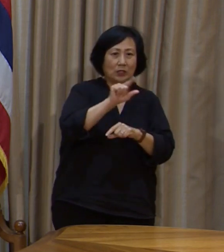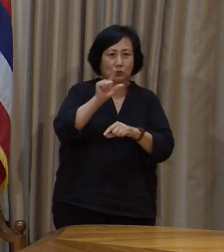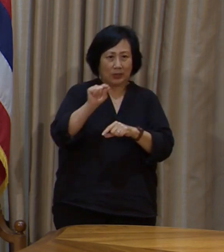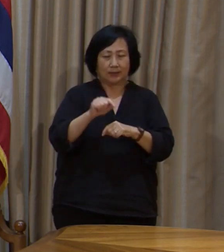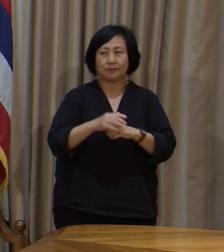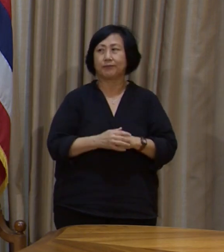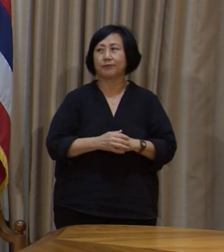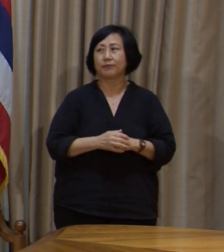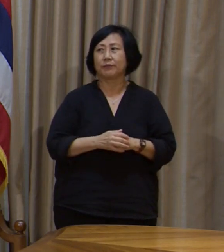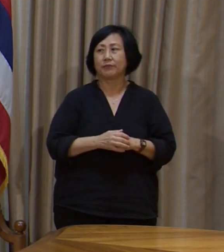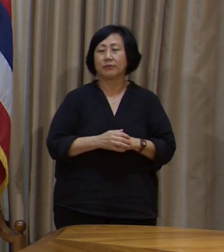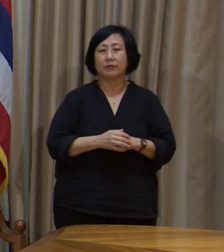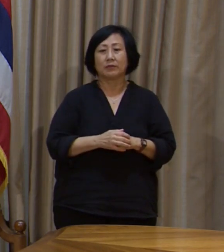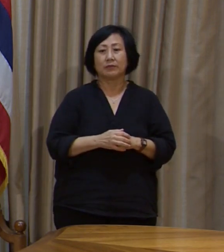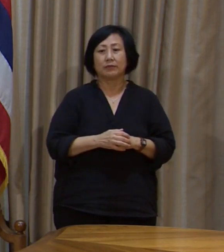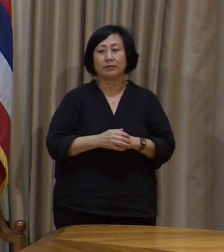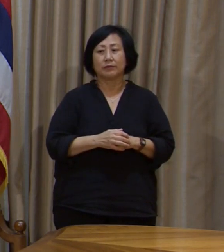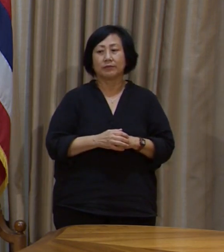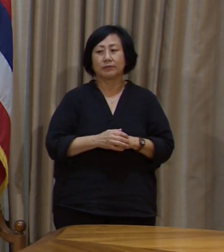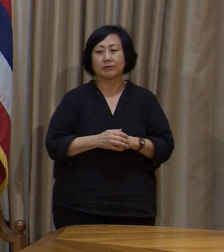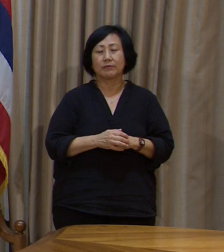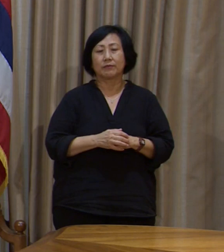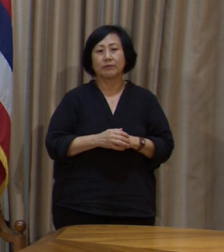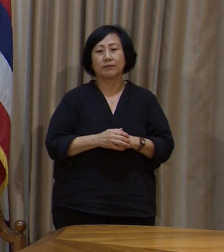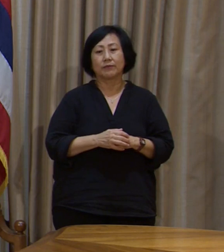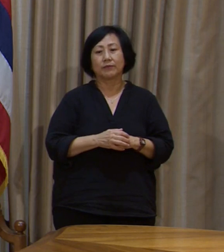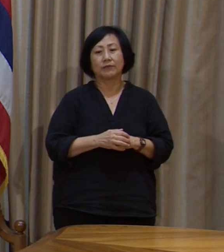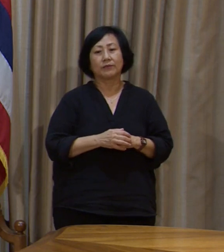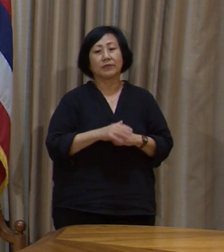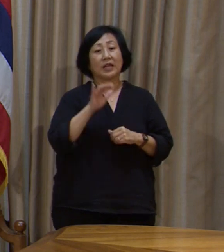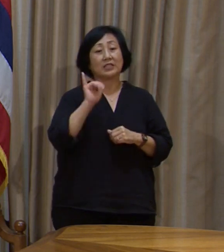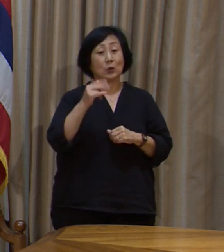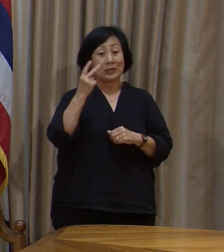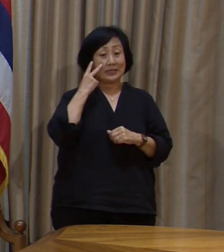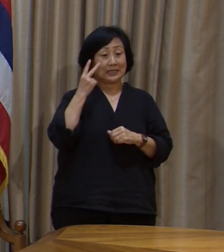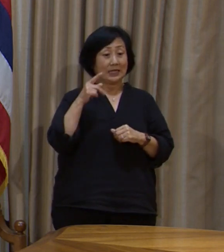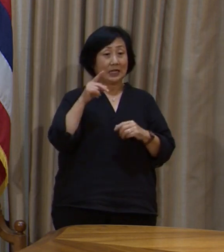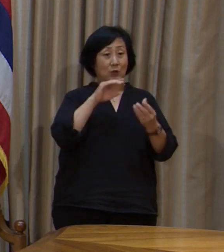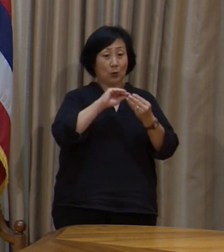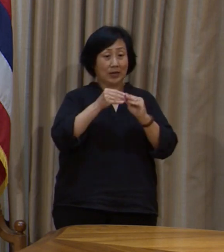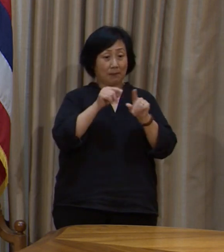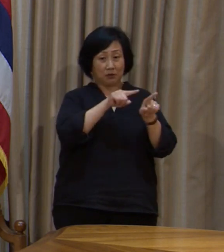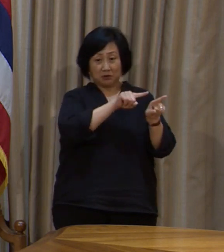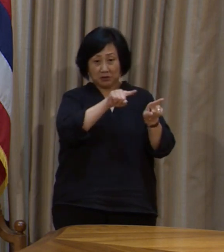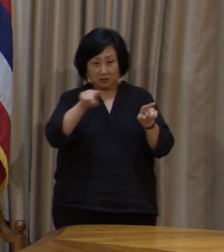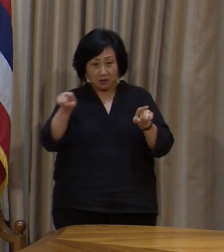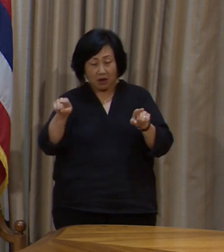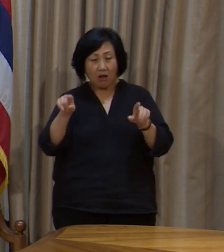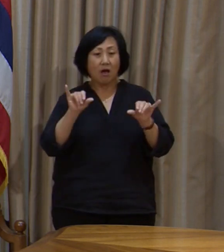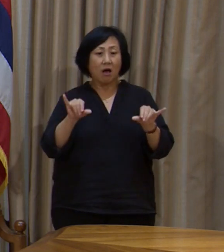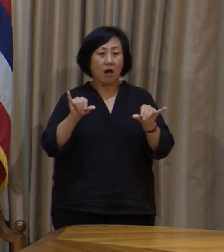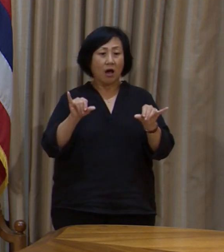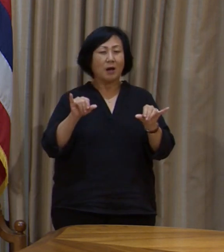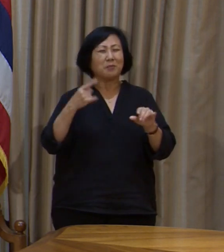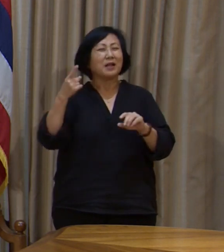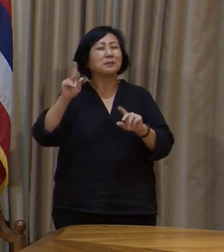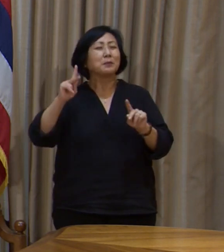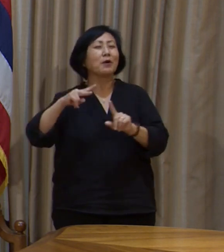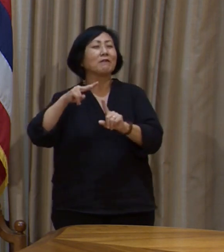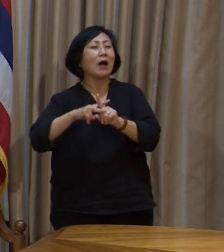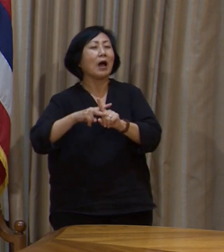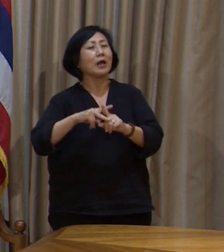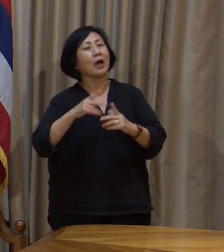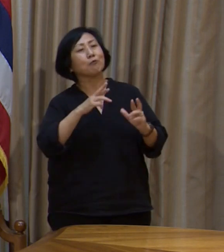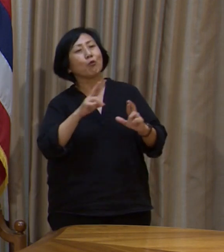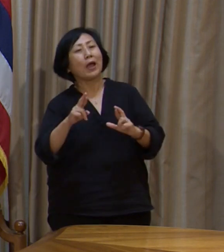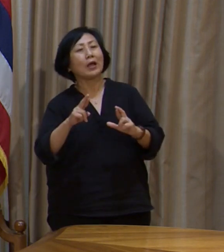up until that point. And based on those filing the indication and intent to retire at the end of the